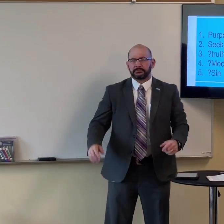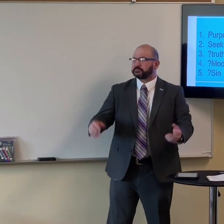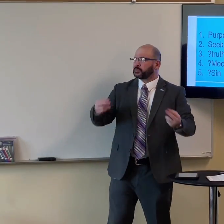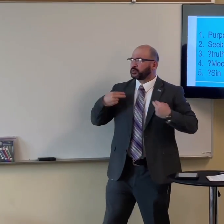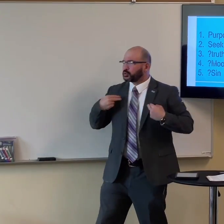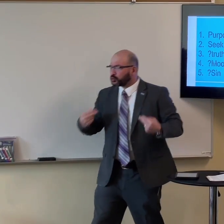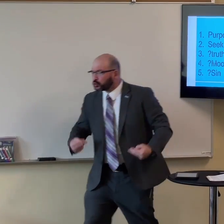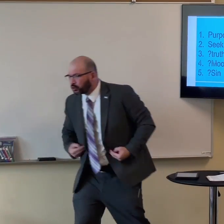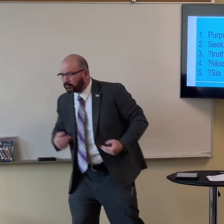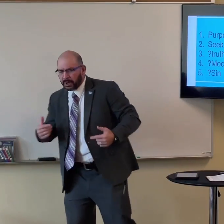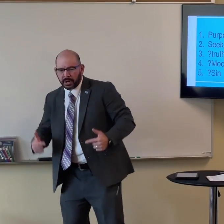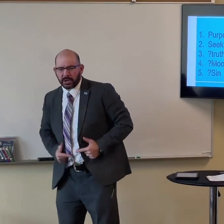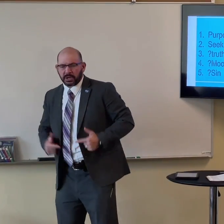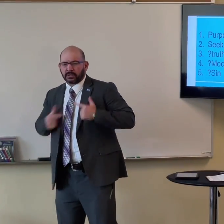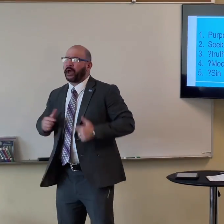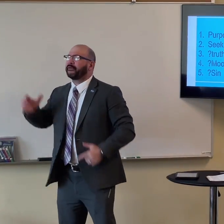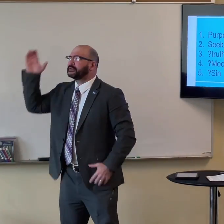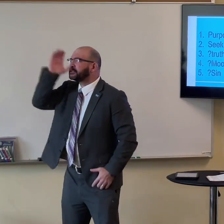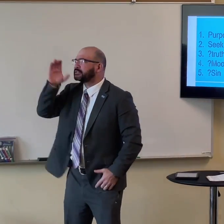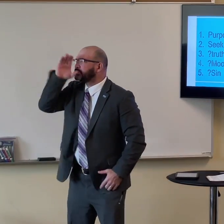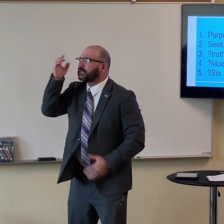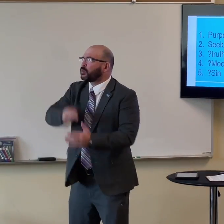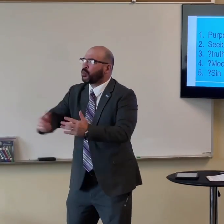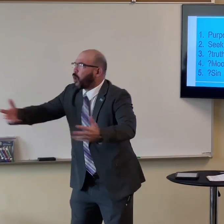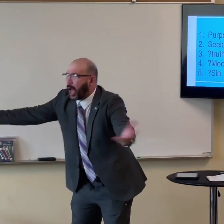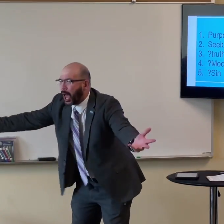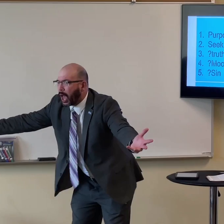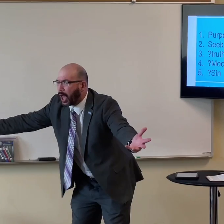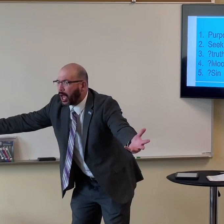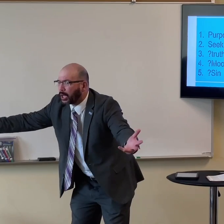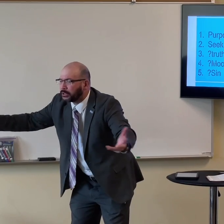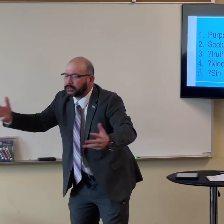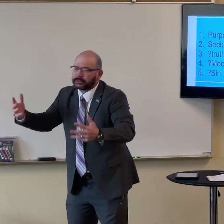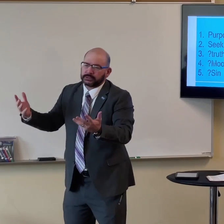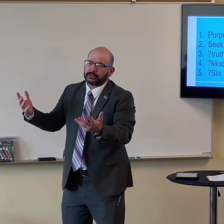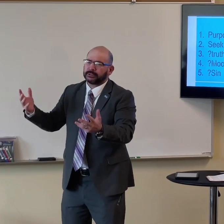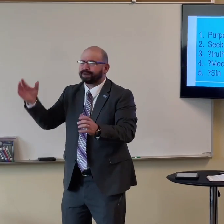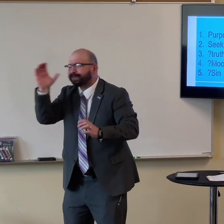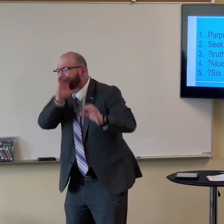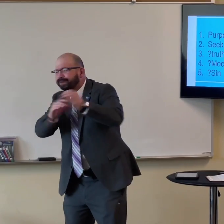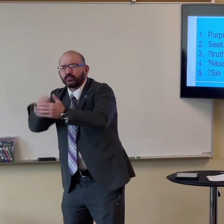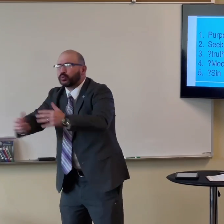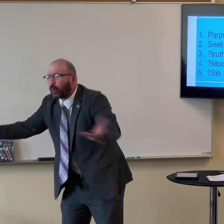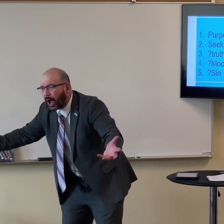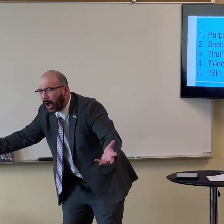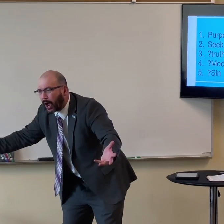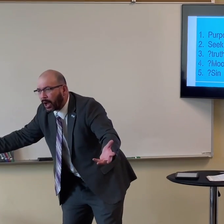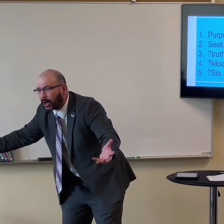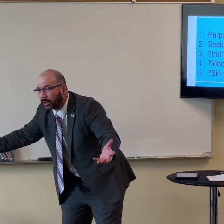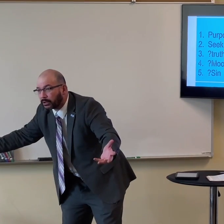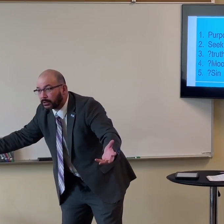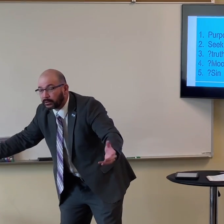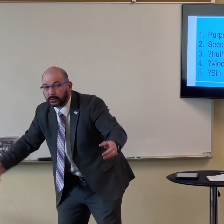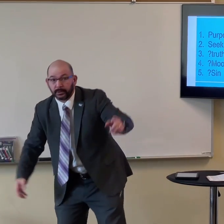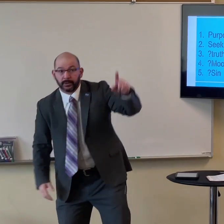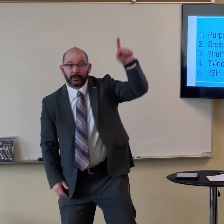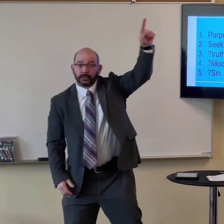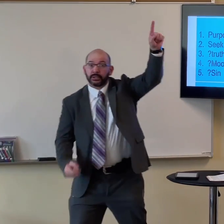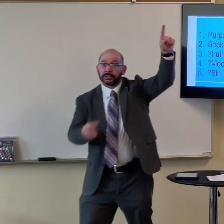And what are we supposed to, what are we supposed to do with our lives? What are we, what are we looking for? What's the, what's the